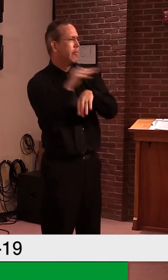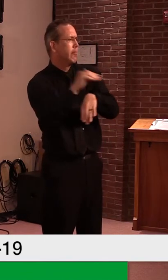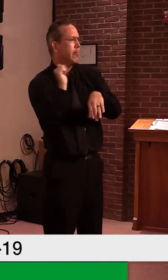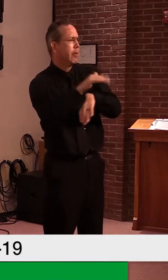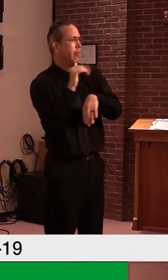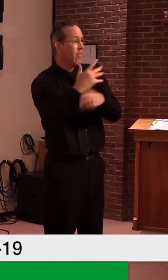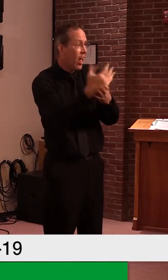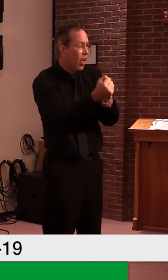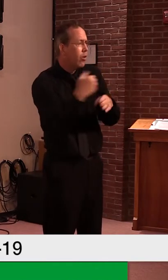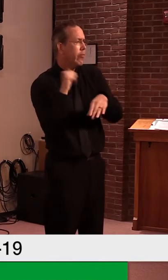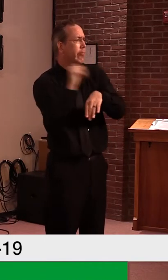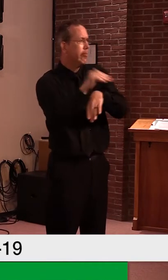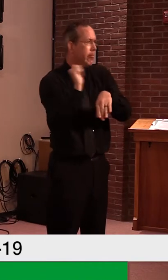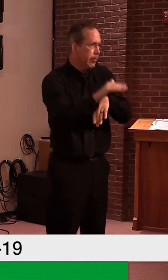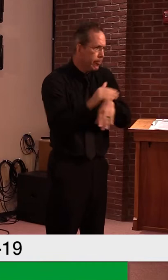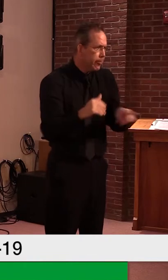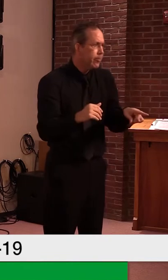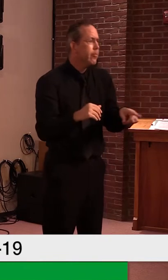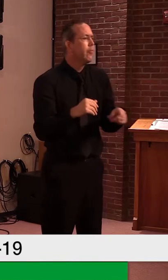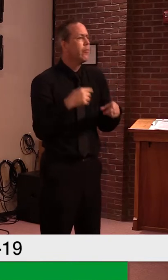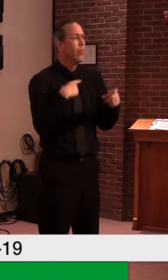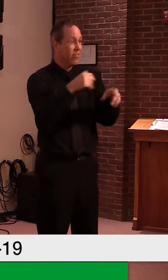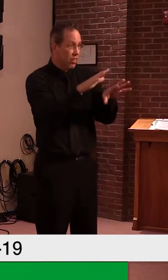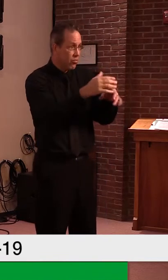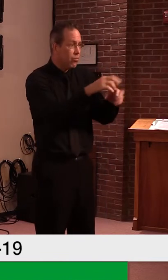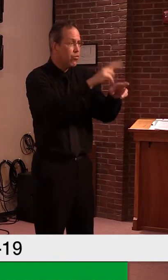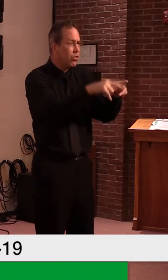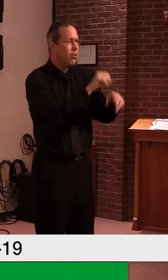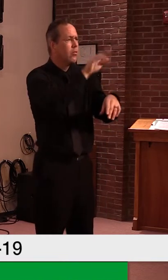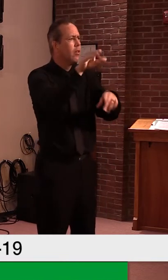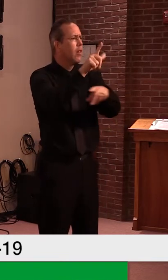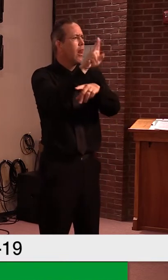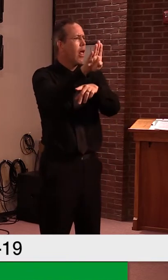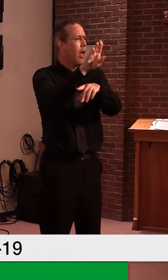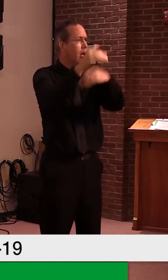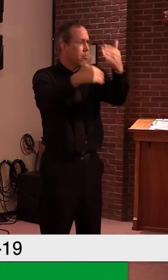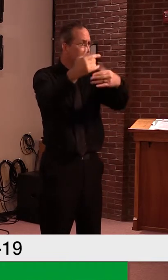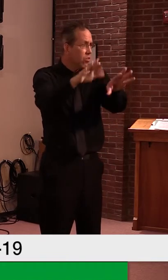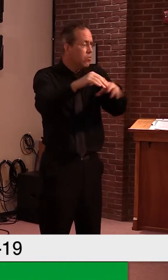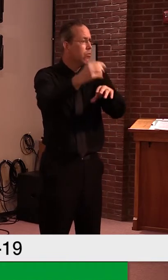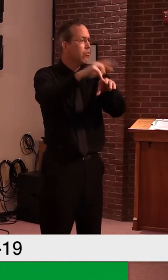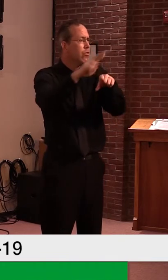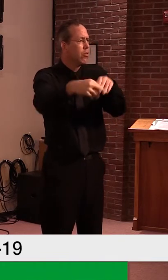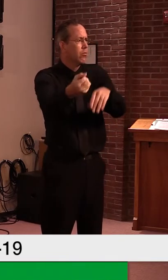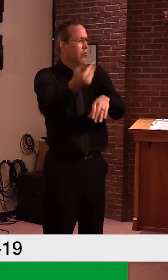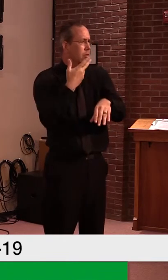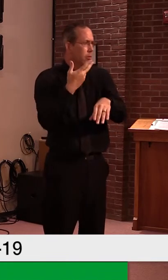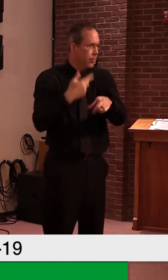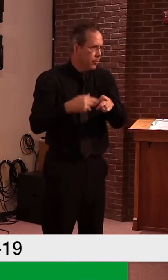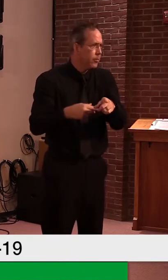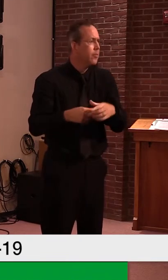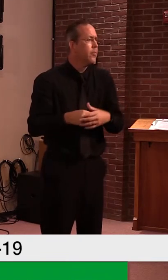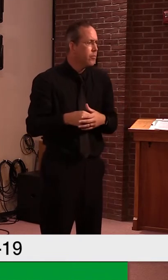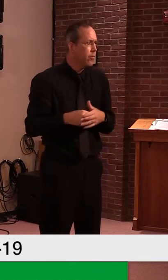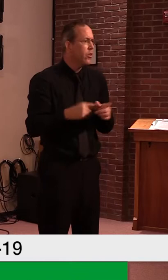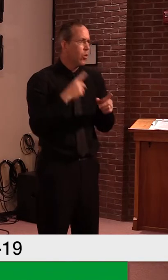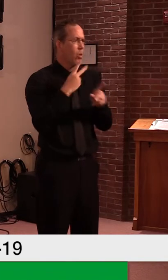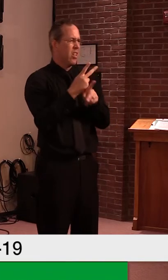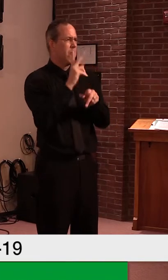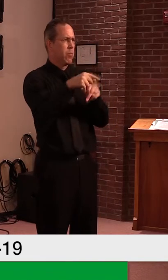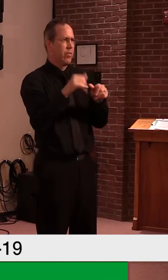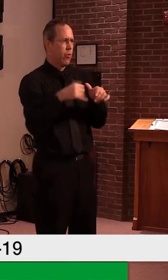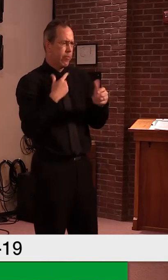with the initial. So, uh, we'll continue. Uh, as you know, Vermont has a very robust, uh, testing program.